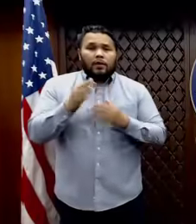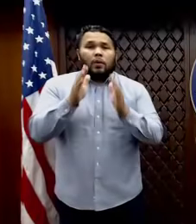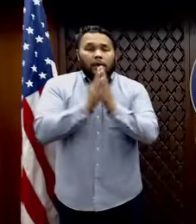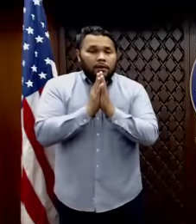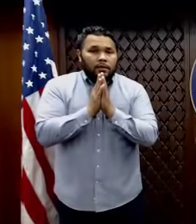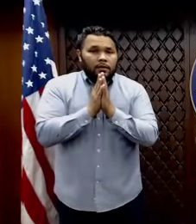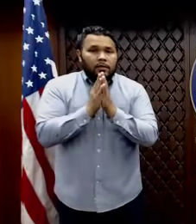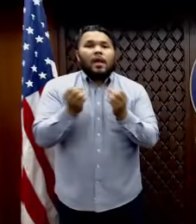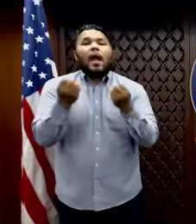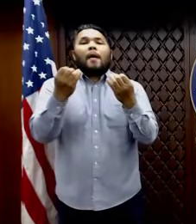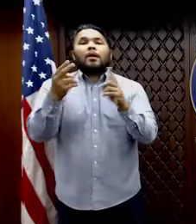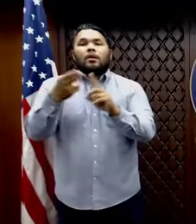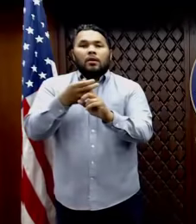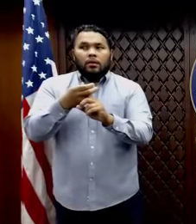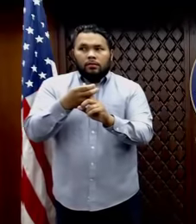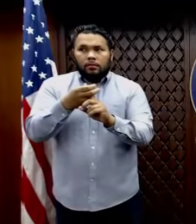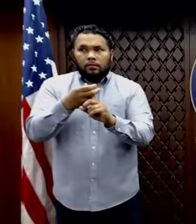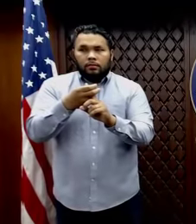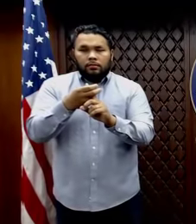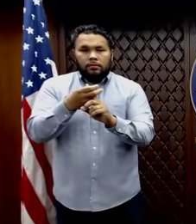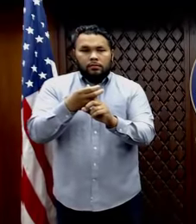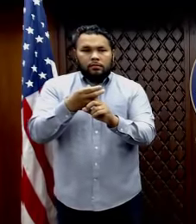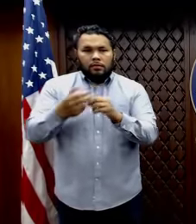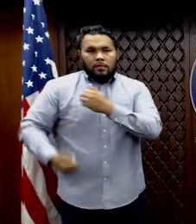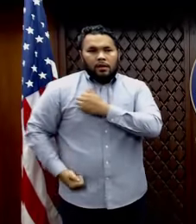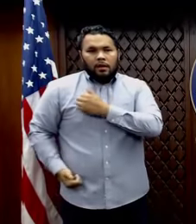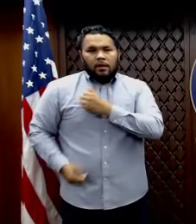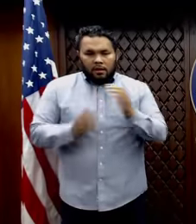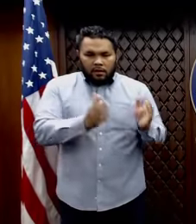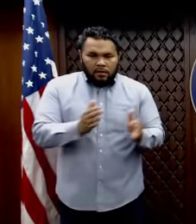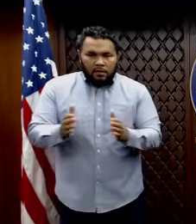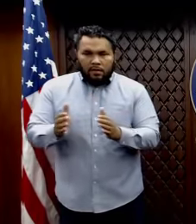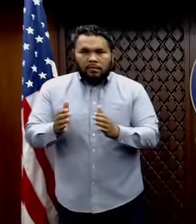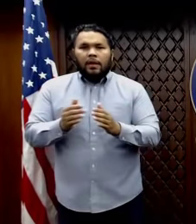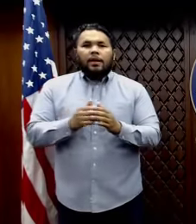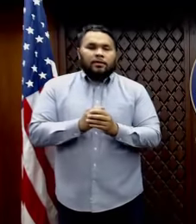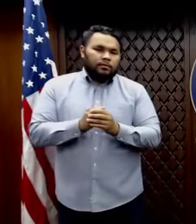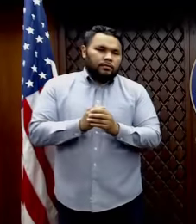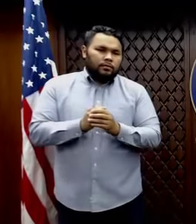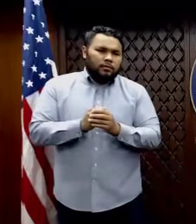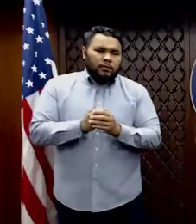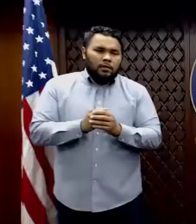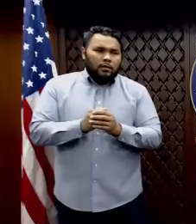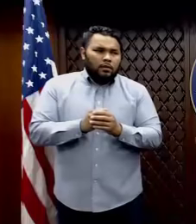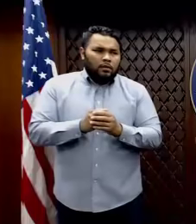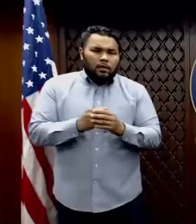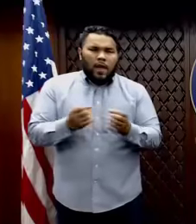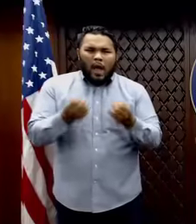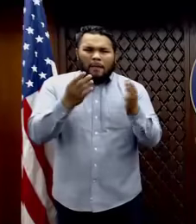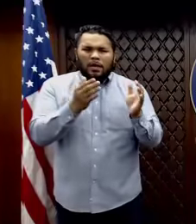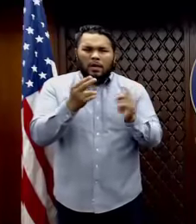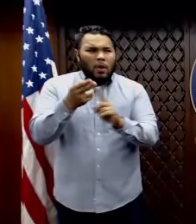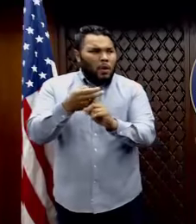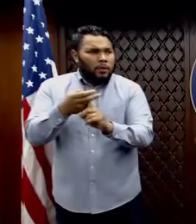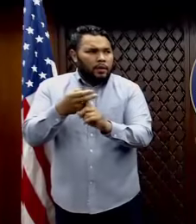hotels the military plan to keep the sailors in? How many hotels? I think